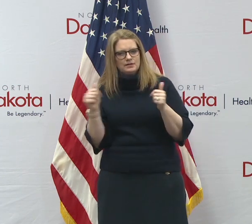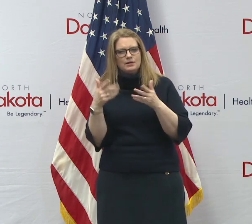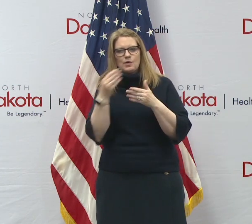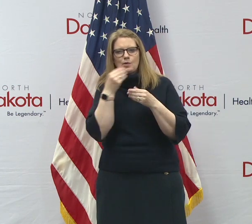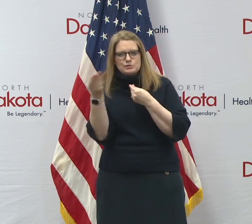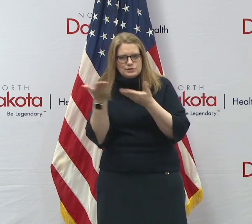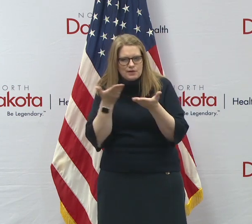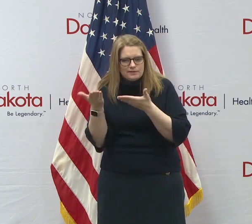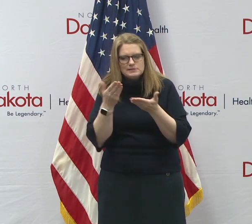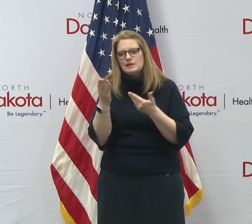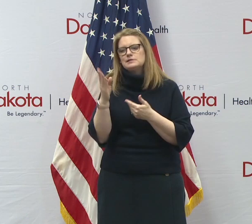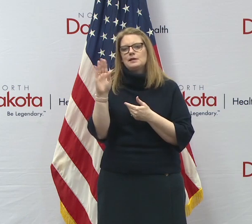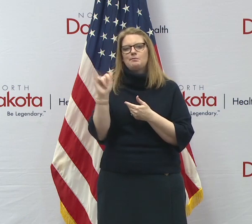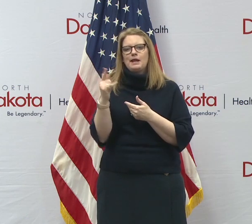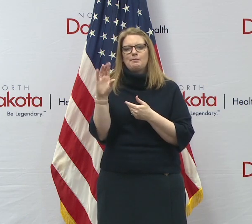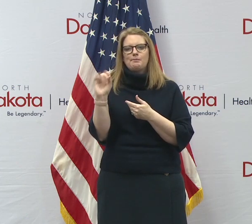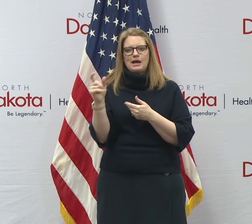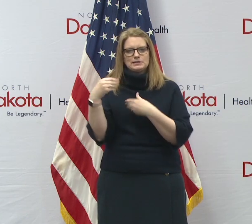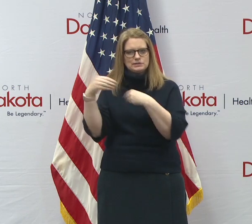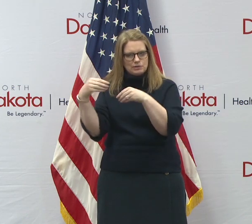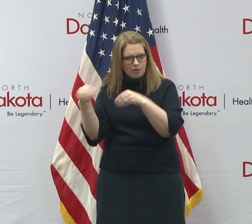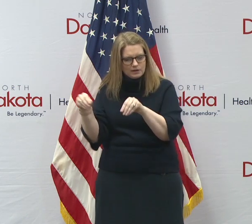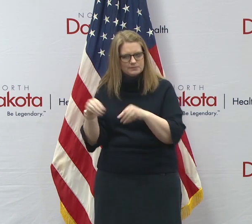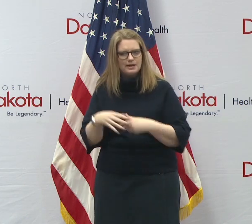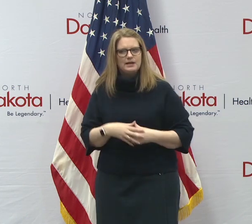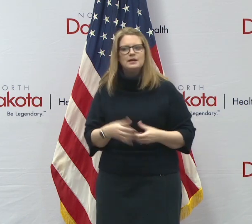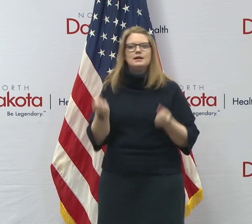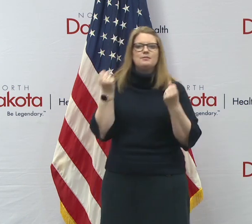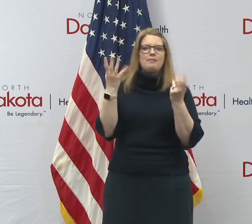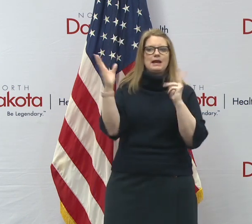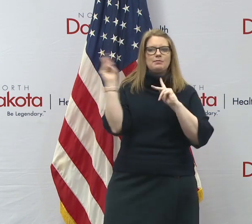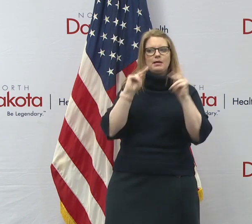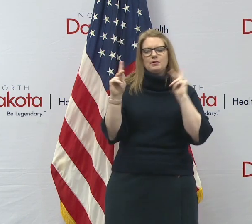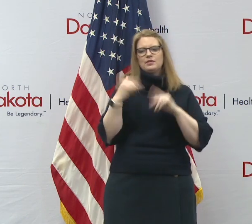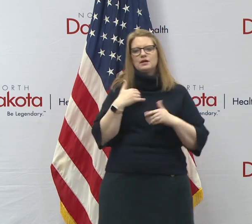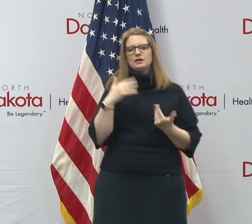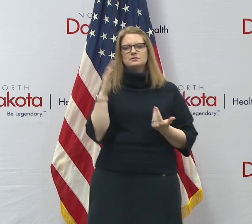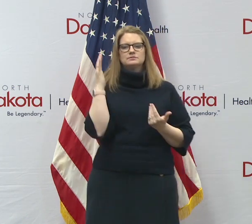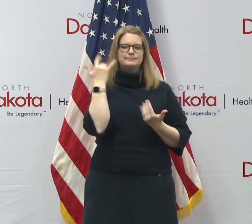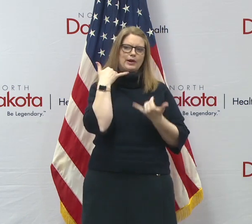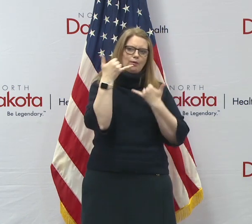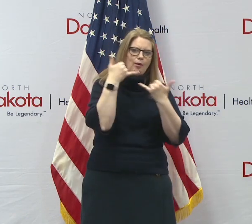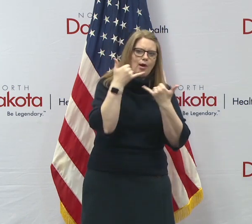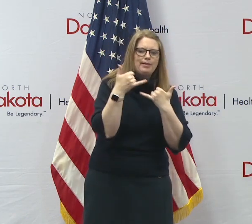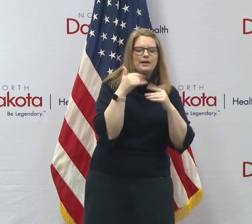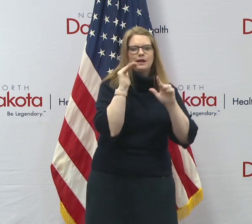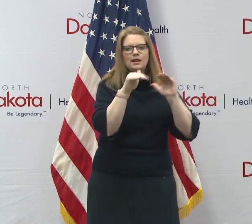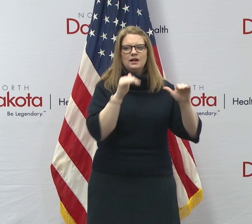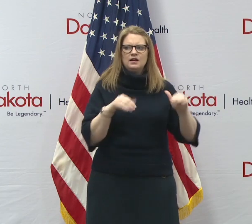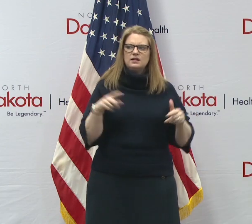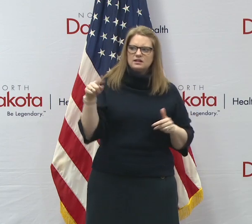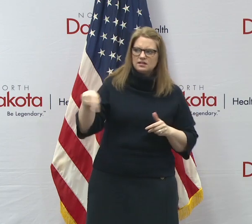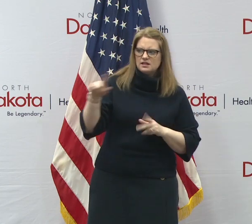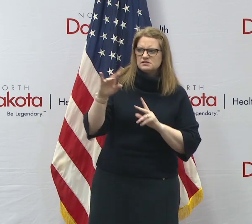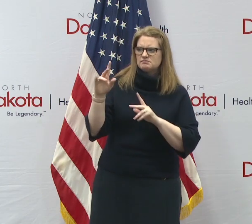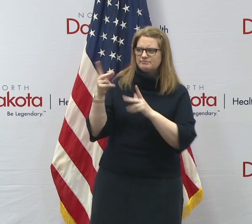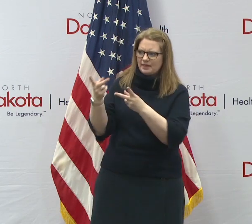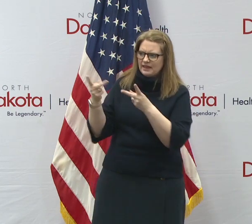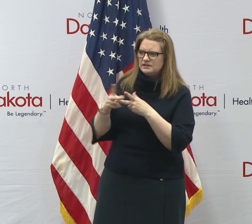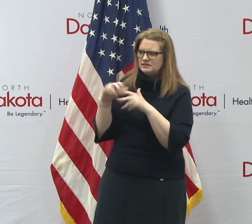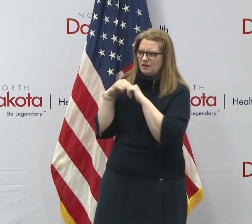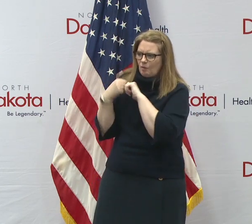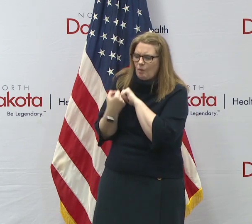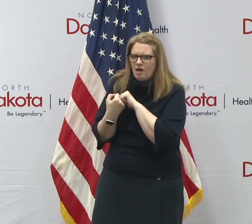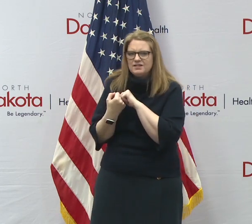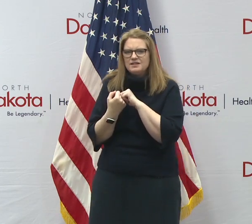services. Uh, but we're still hearing from people, uh, that, hey, when I go to this place, it's, you know, really crowded and people are not